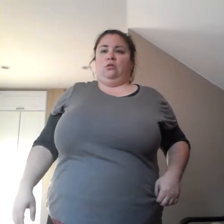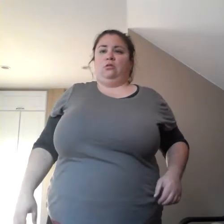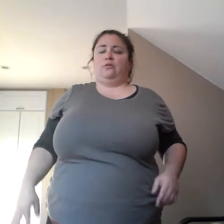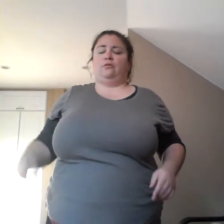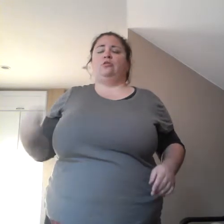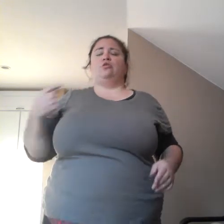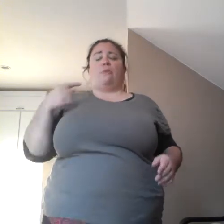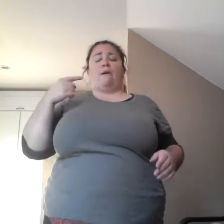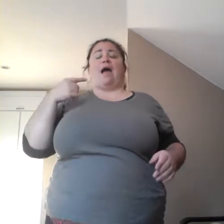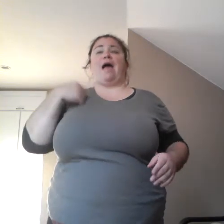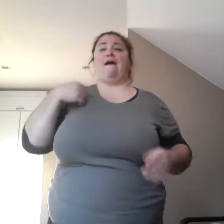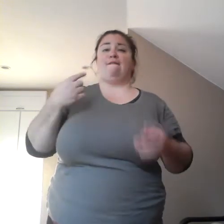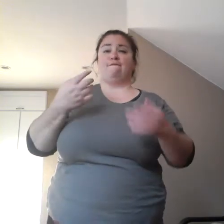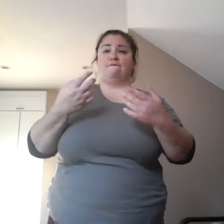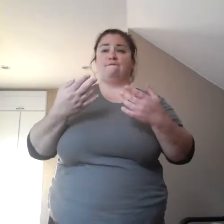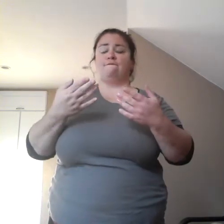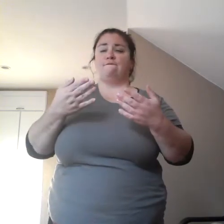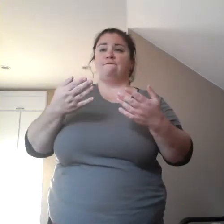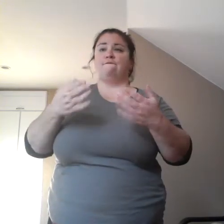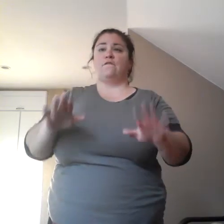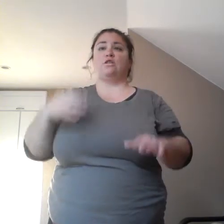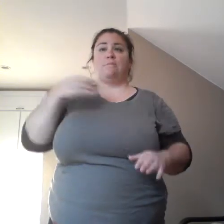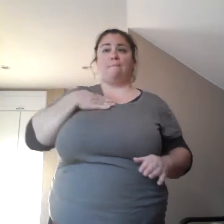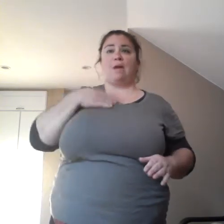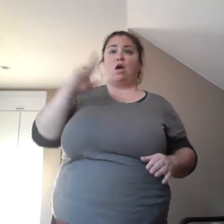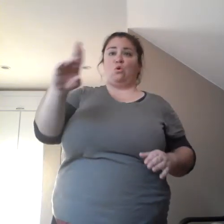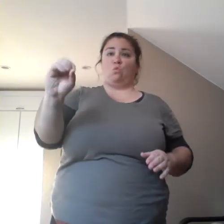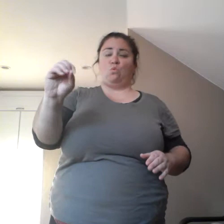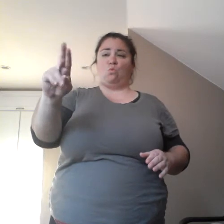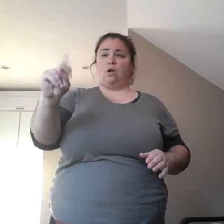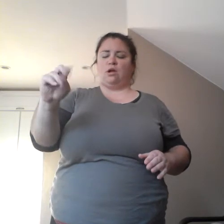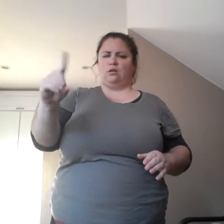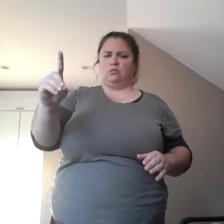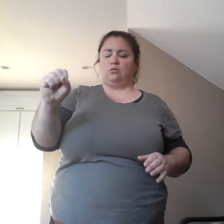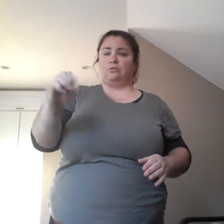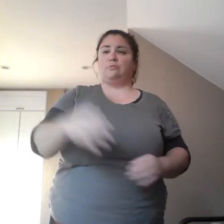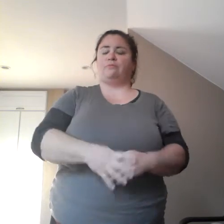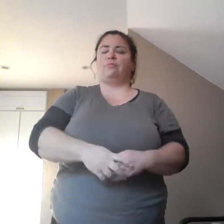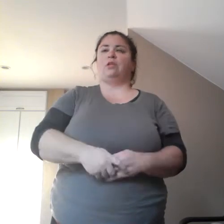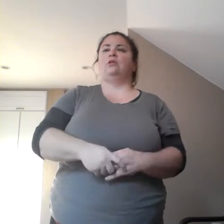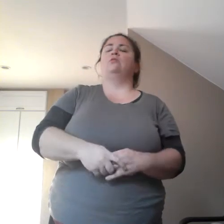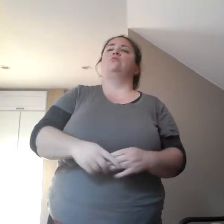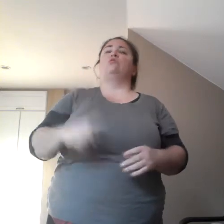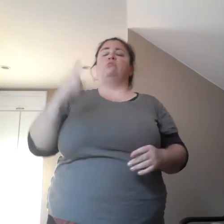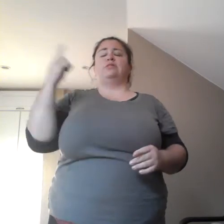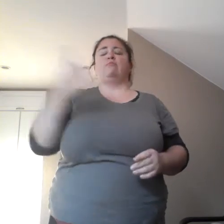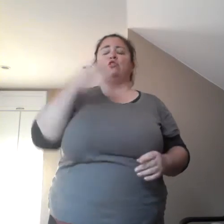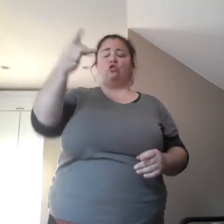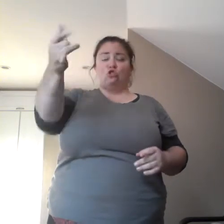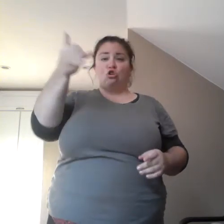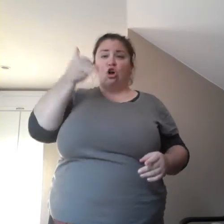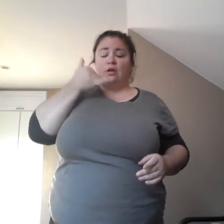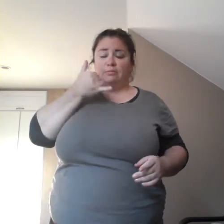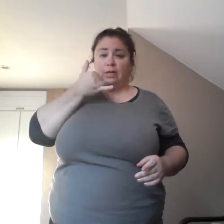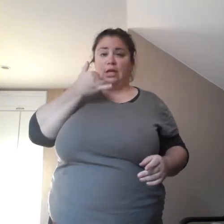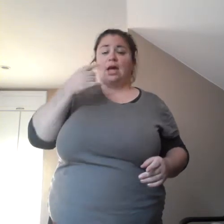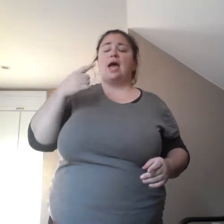round, and I got a call that something was happening in the, one of the stairwells, the 4th floor stairwell.